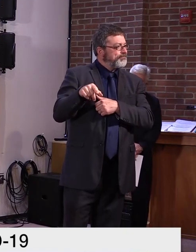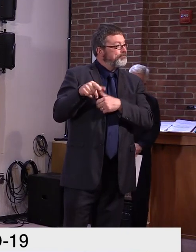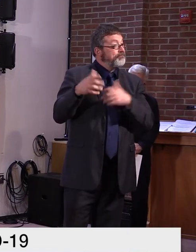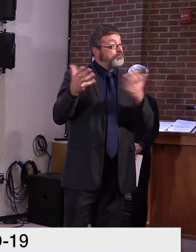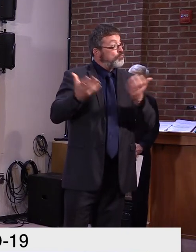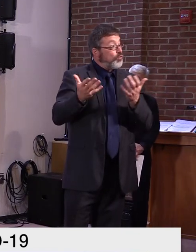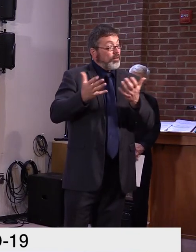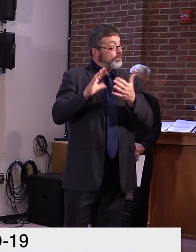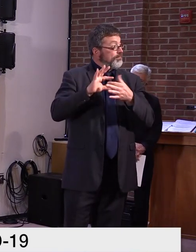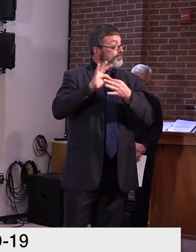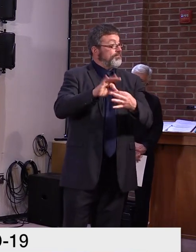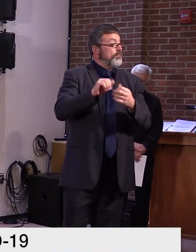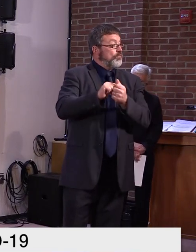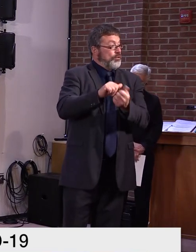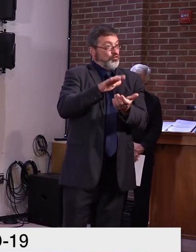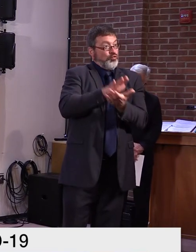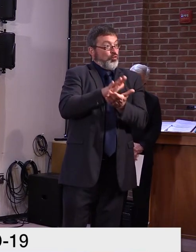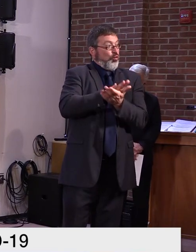this first week back to school.